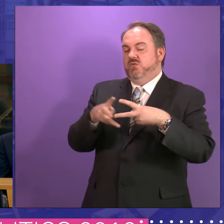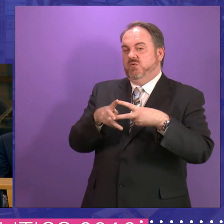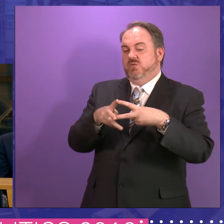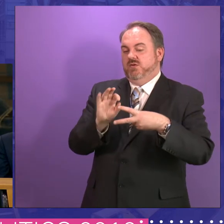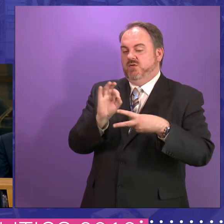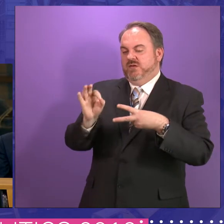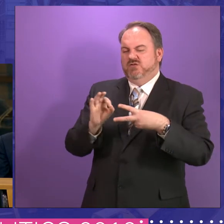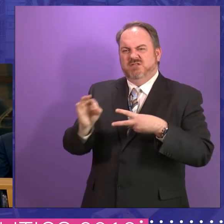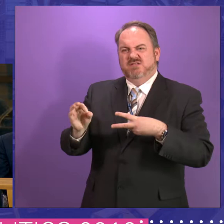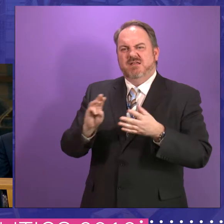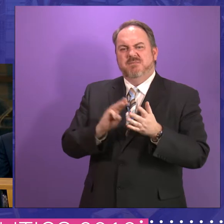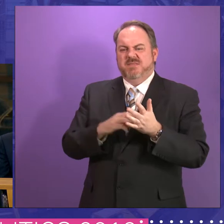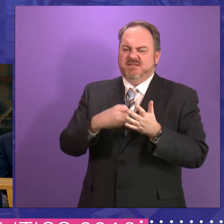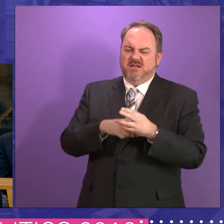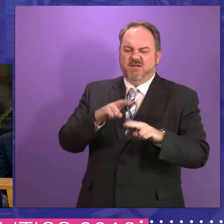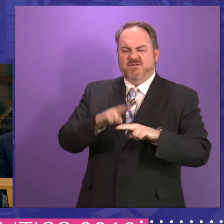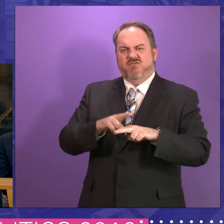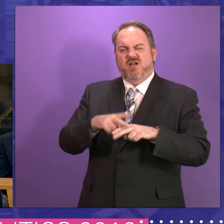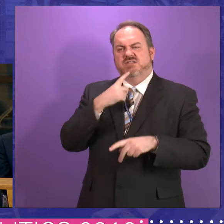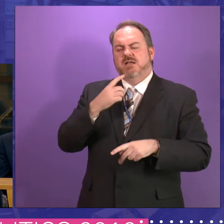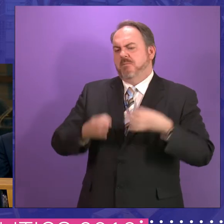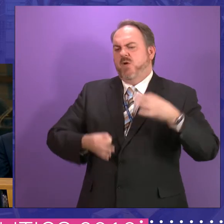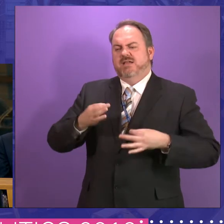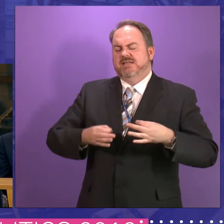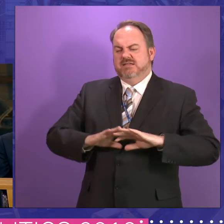point he made in it was that British politics is broken.